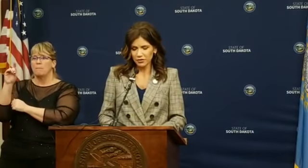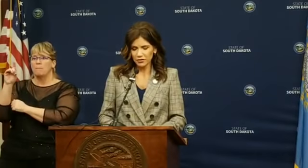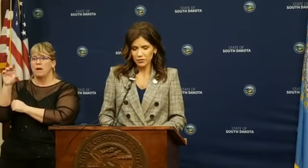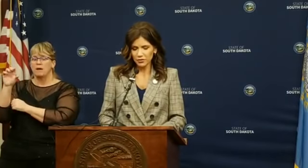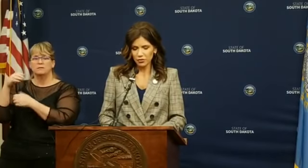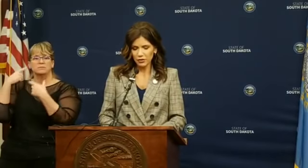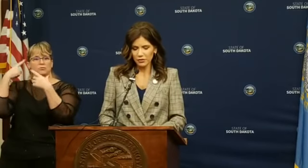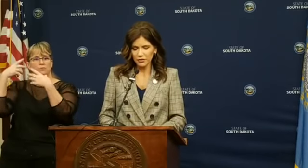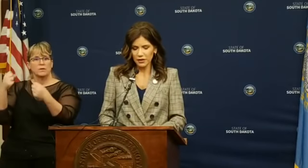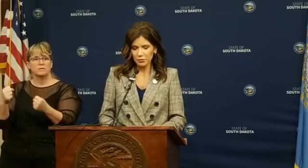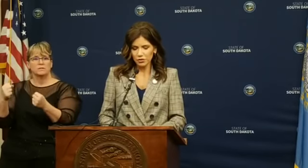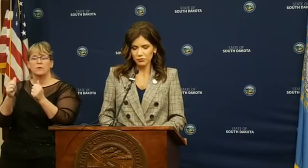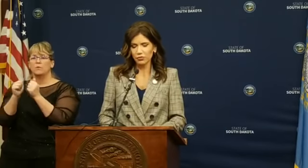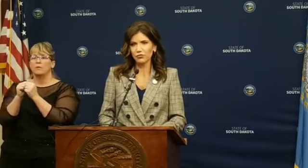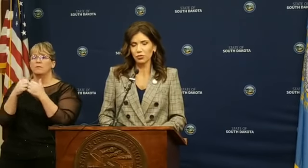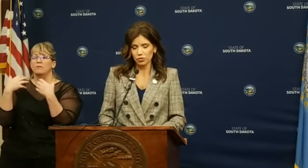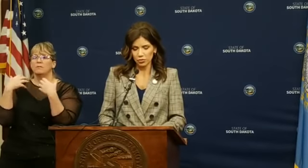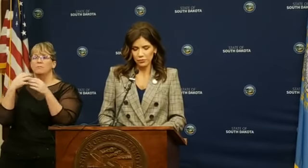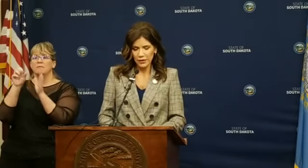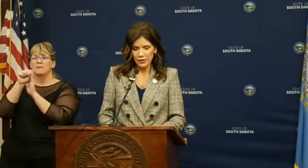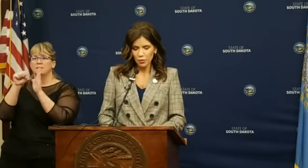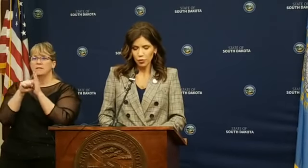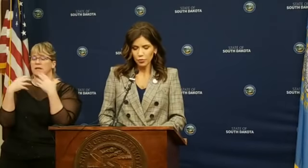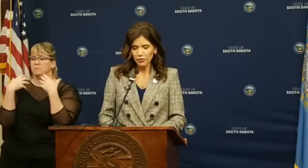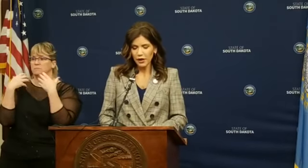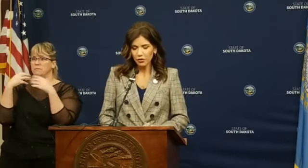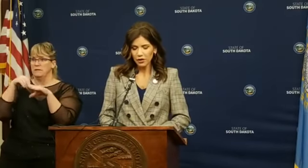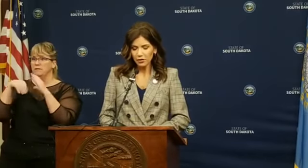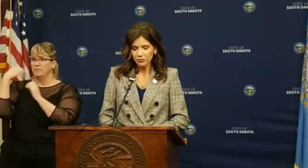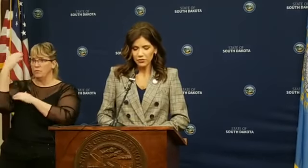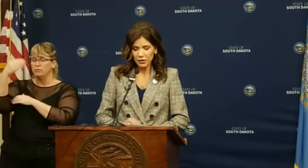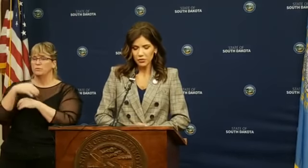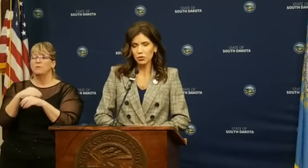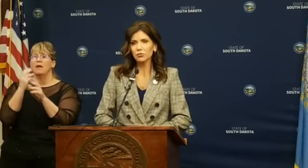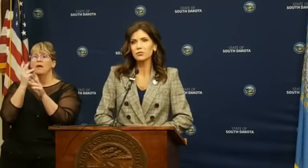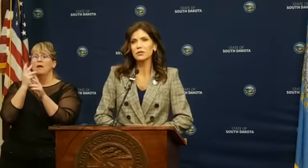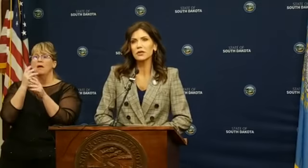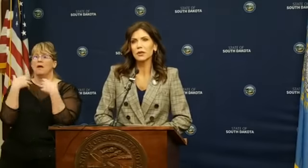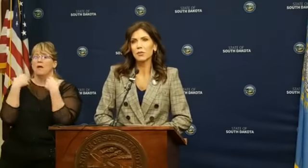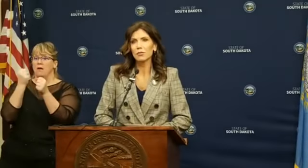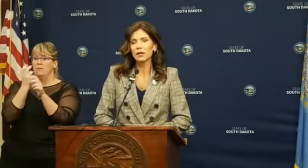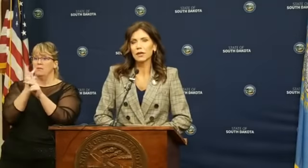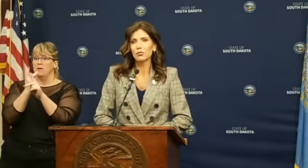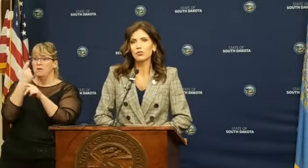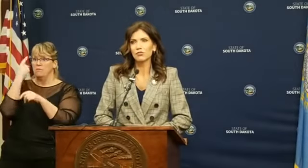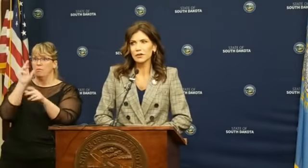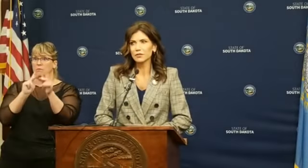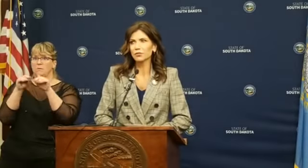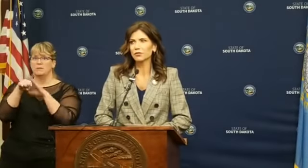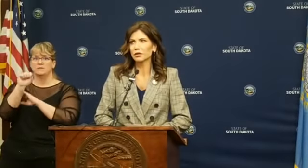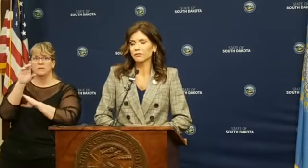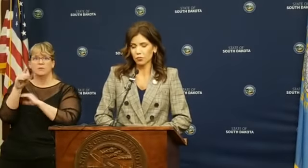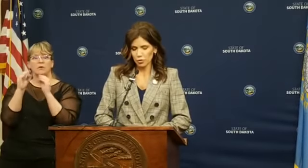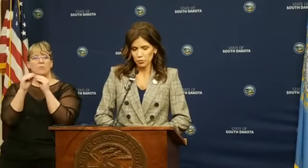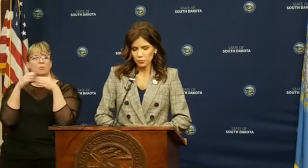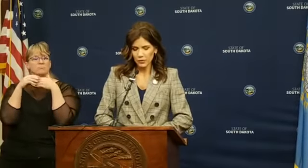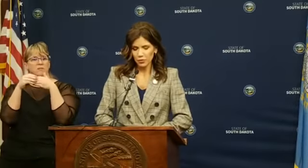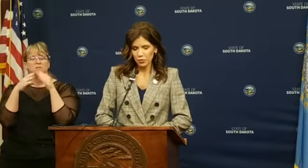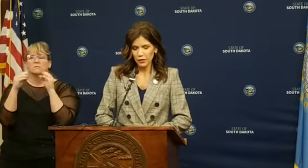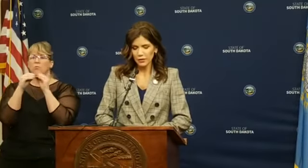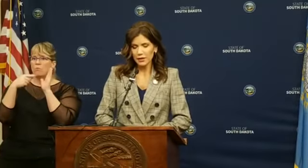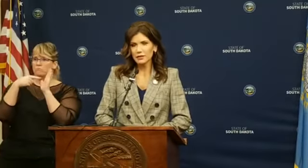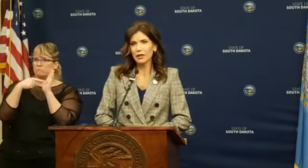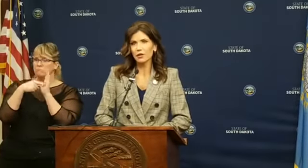trust funds to strengthen the state budget for the future. We're improving health care for South Dakotans by making it more flexible and affordable.